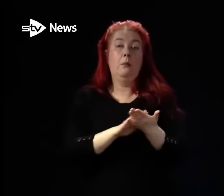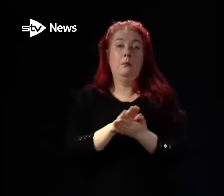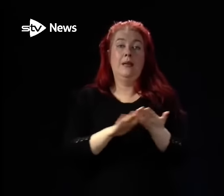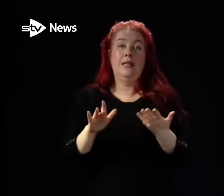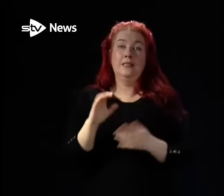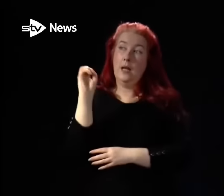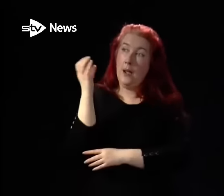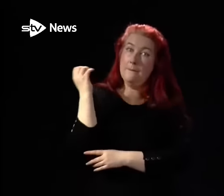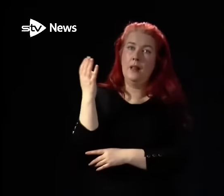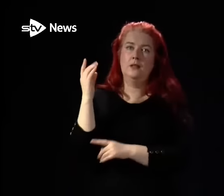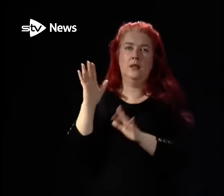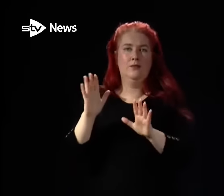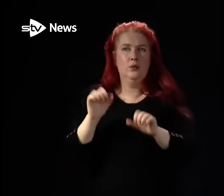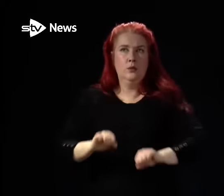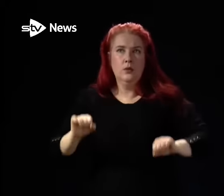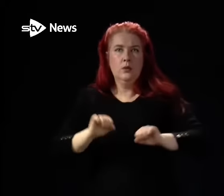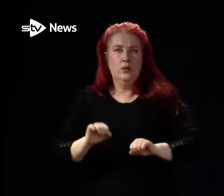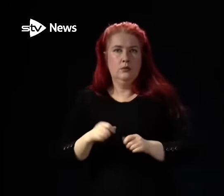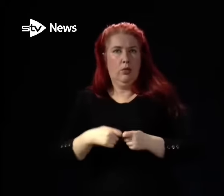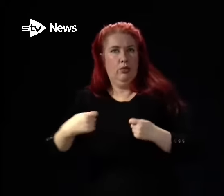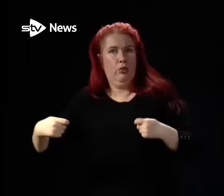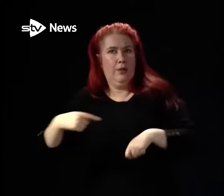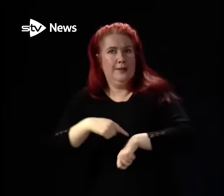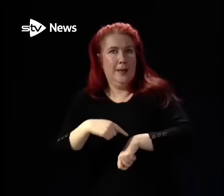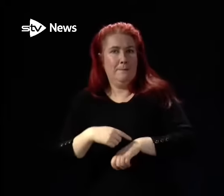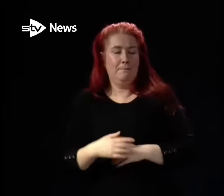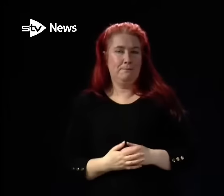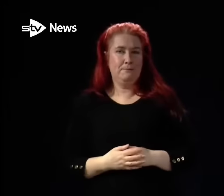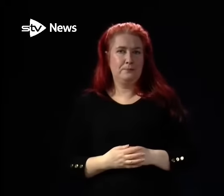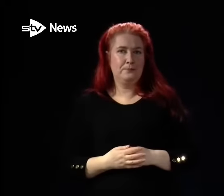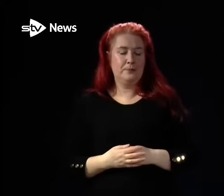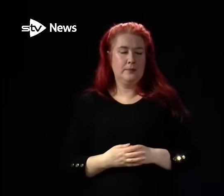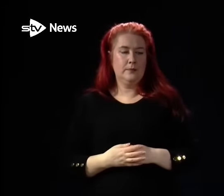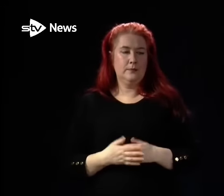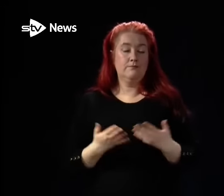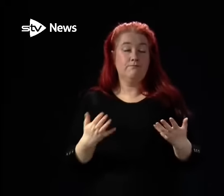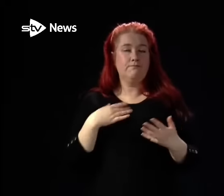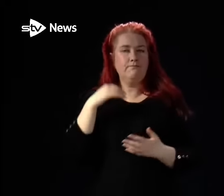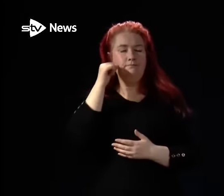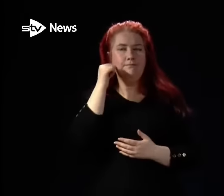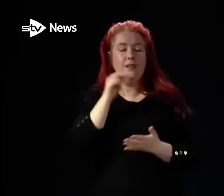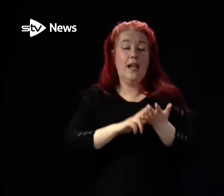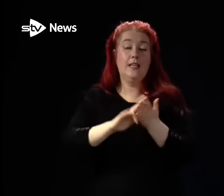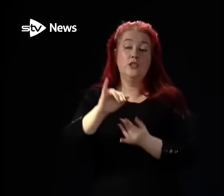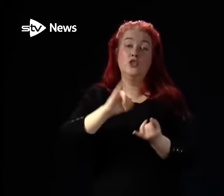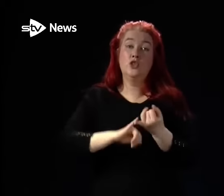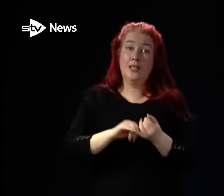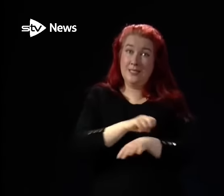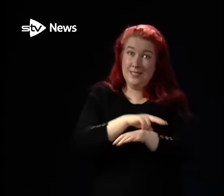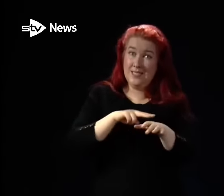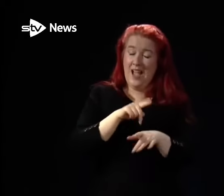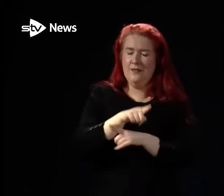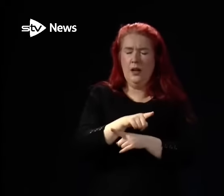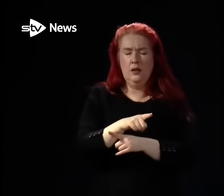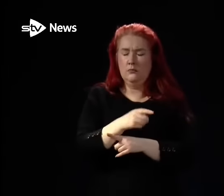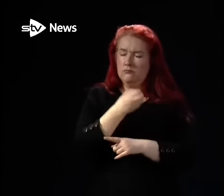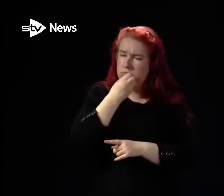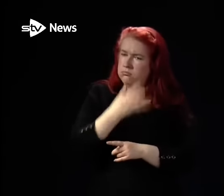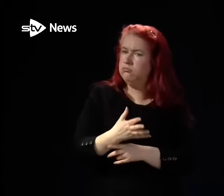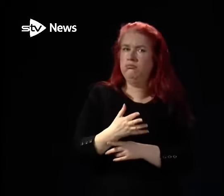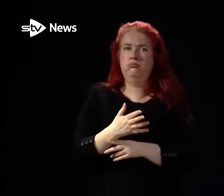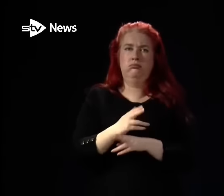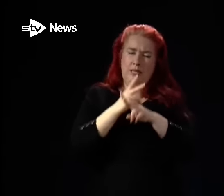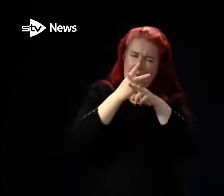ambulance response times. So in summary, while NHS staff continue to deliver excellent care, truly